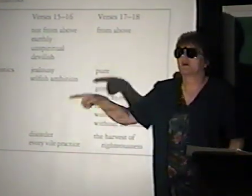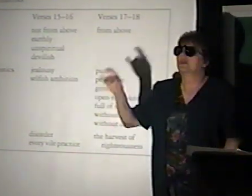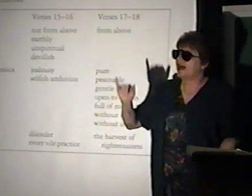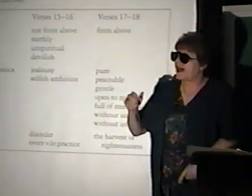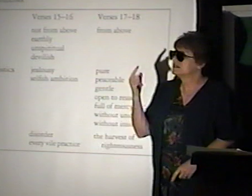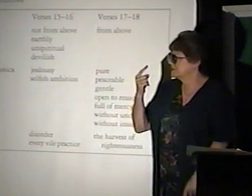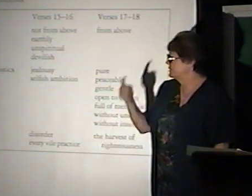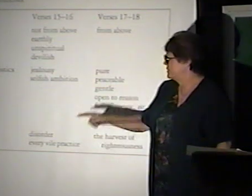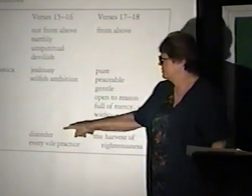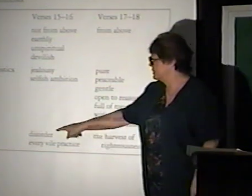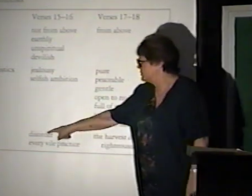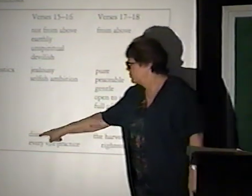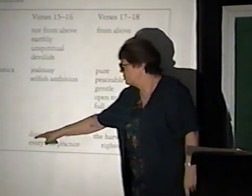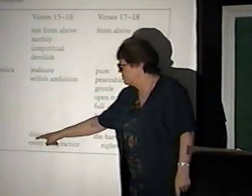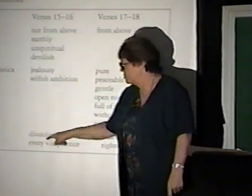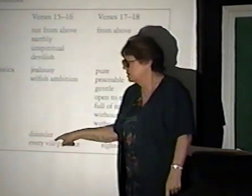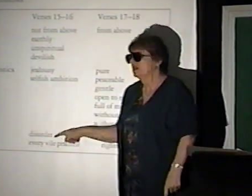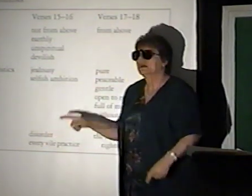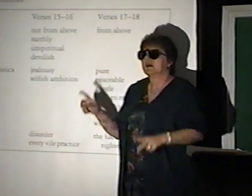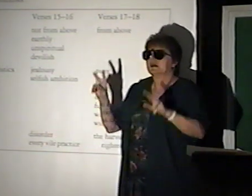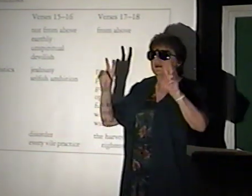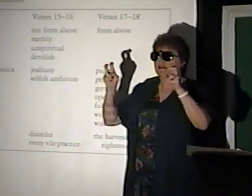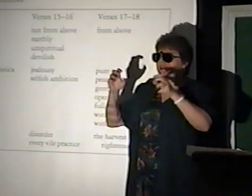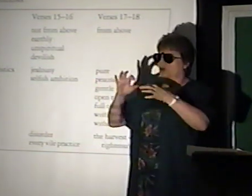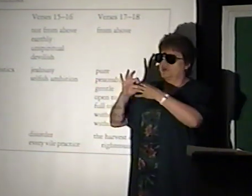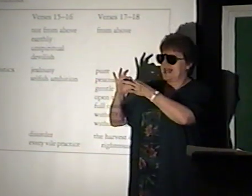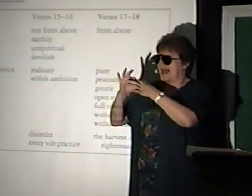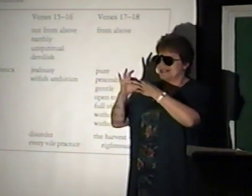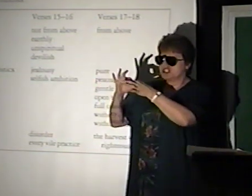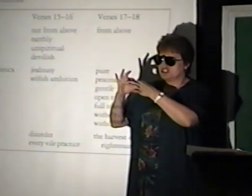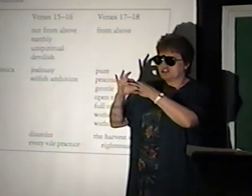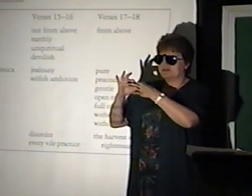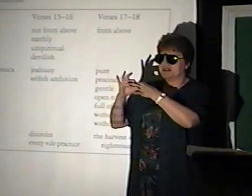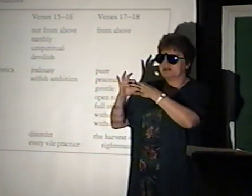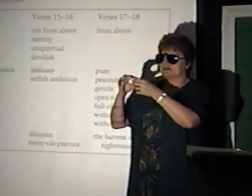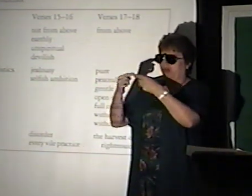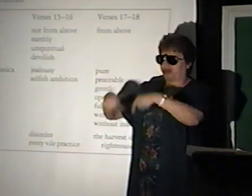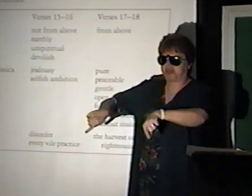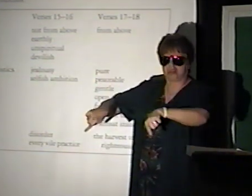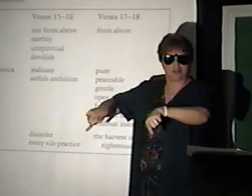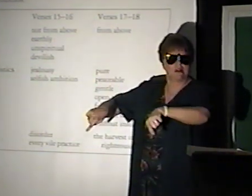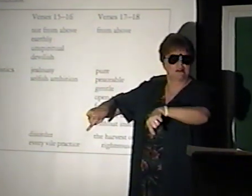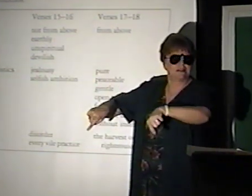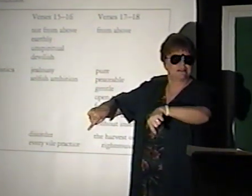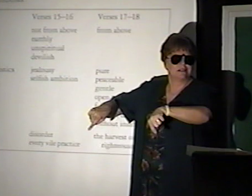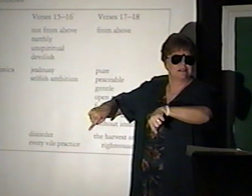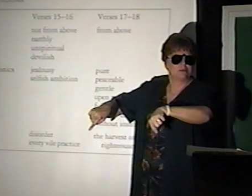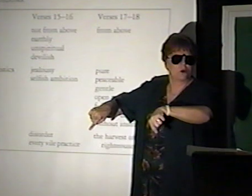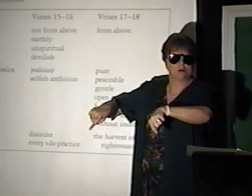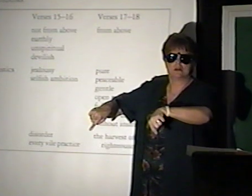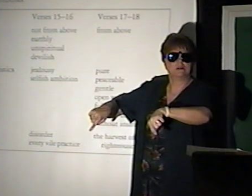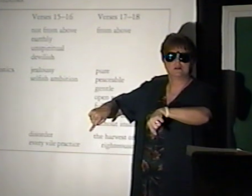Don't do it. There no doubt That the relationship is. Don't do